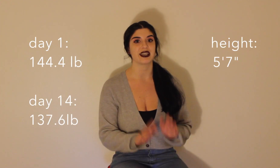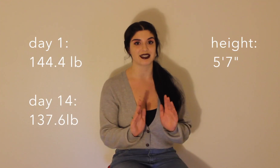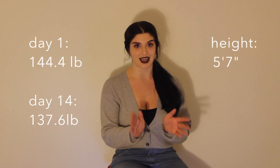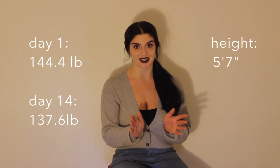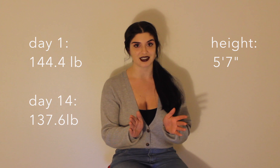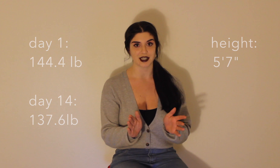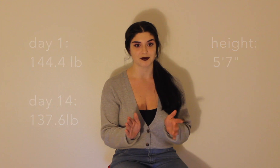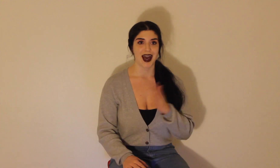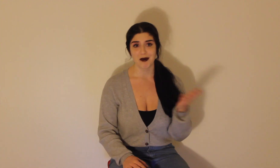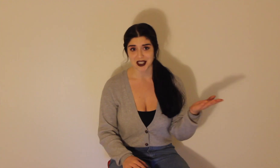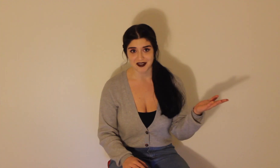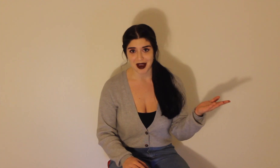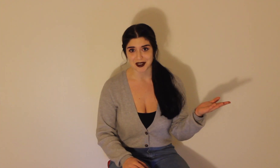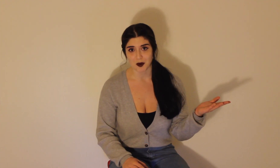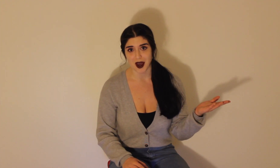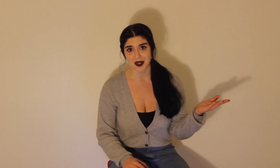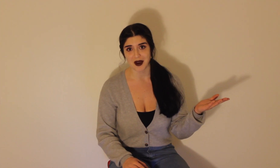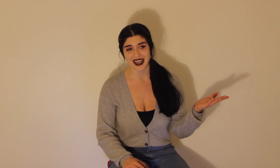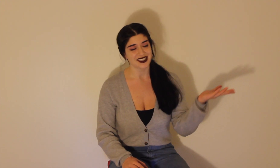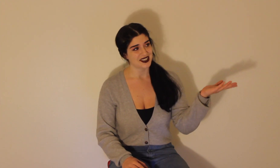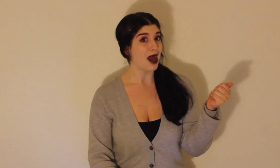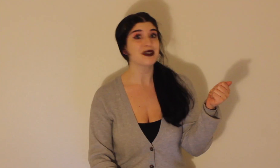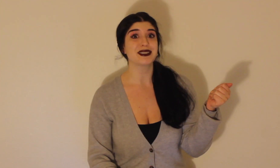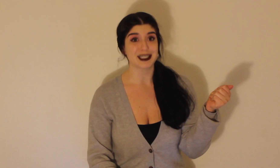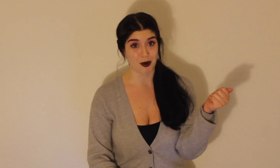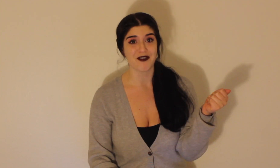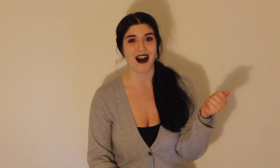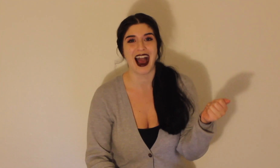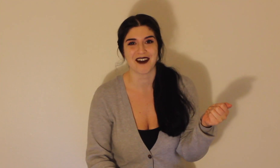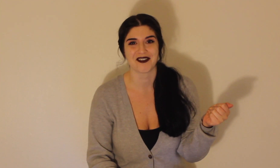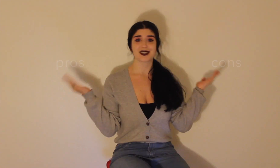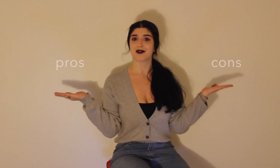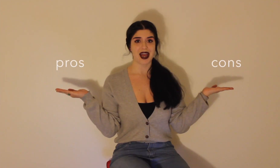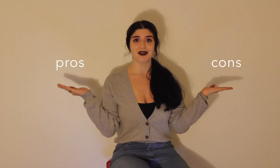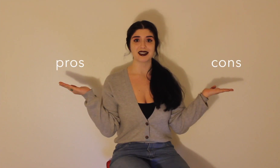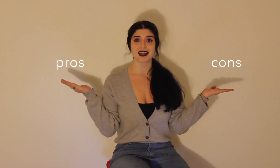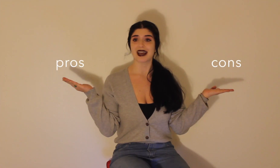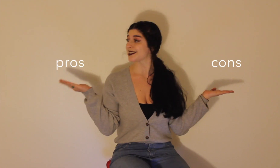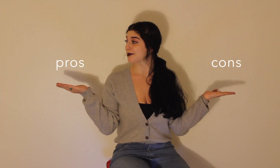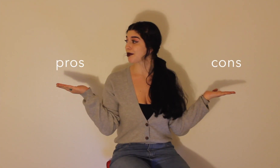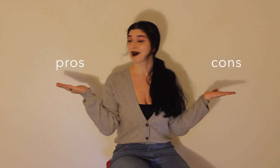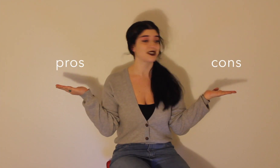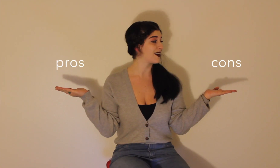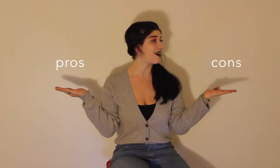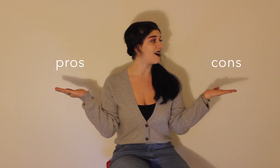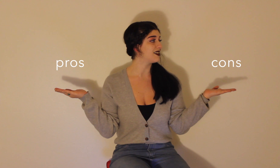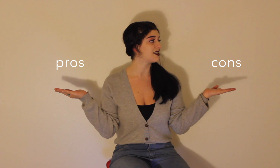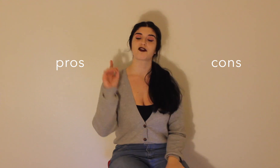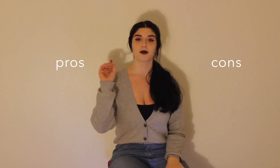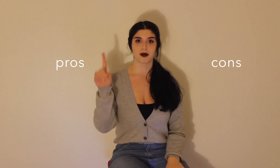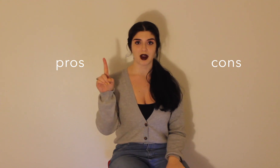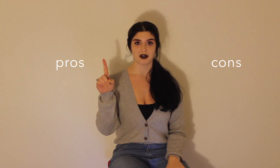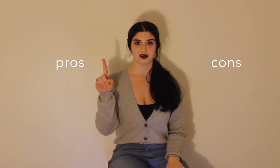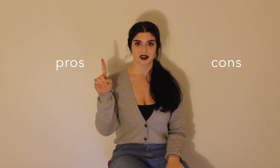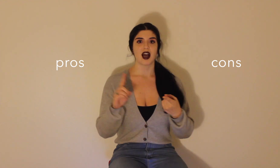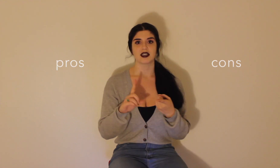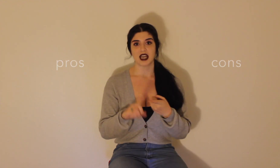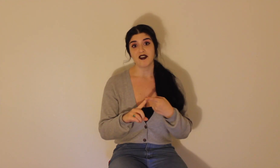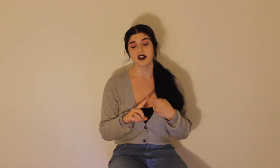exactly. How much of that was water weight? Probably 6.5. So now let's get to the pros and cons. For pros, I definitely